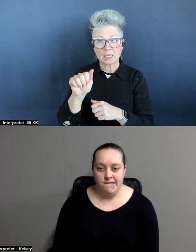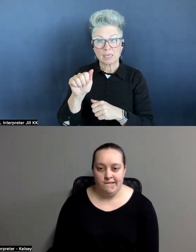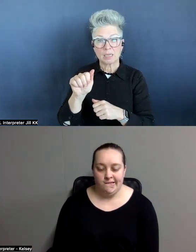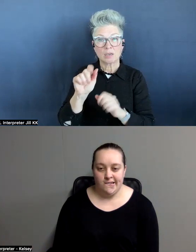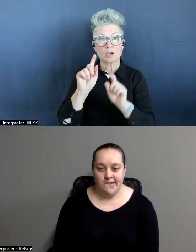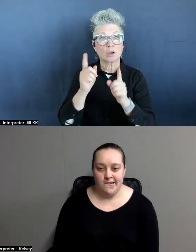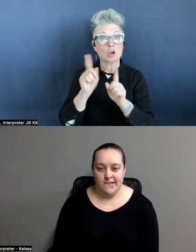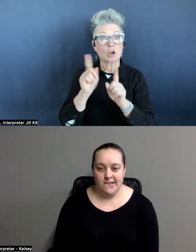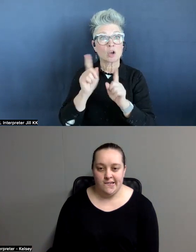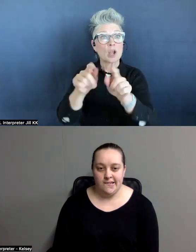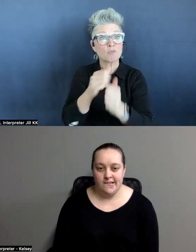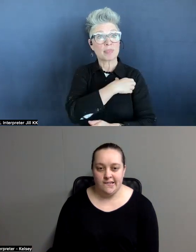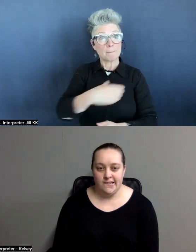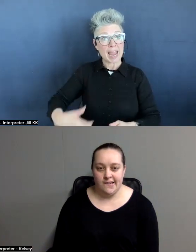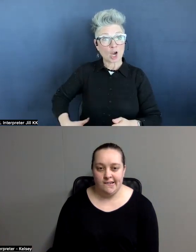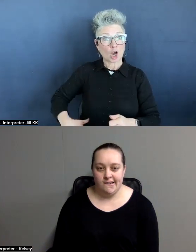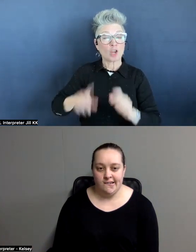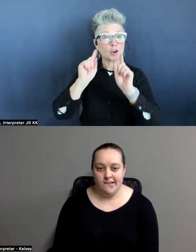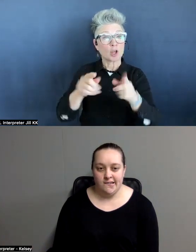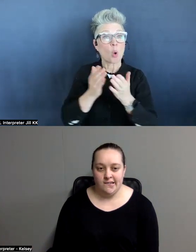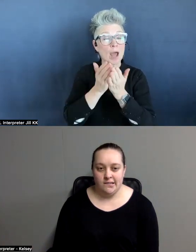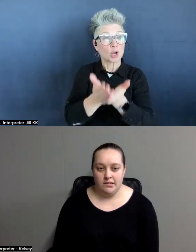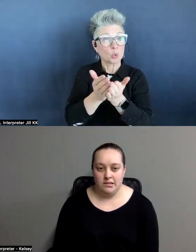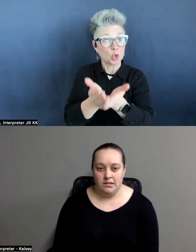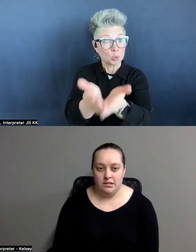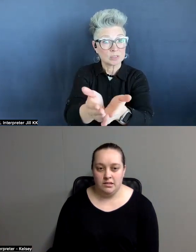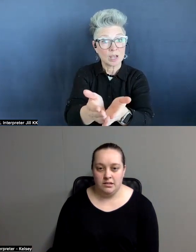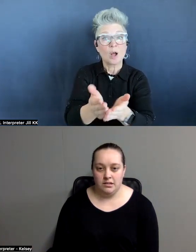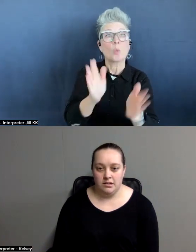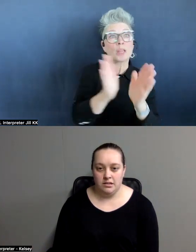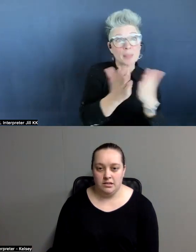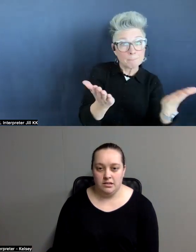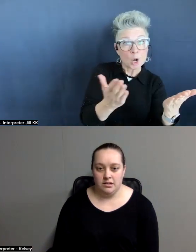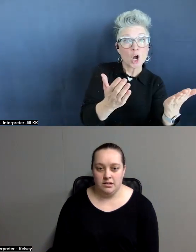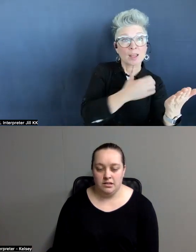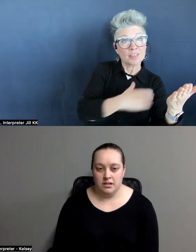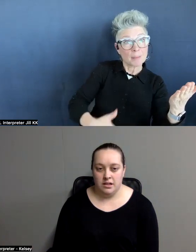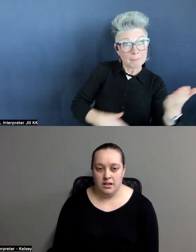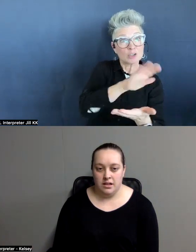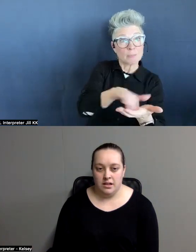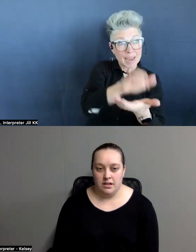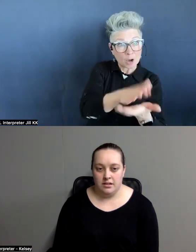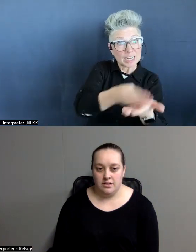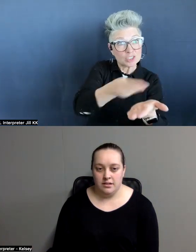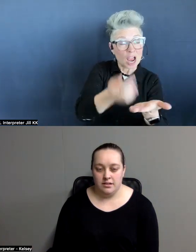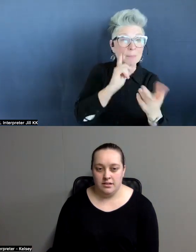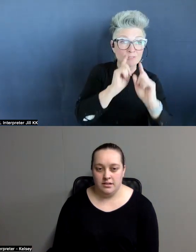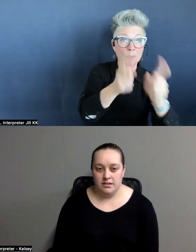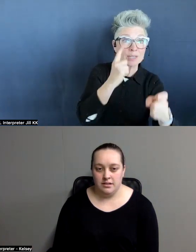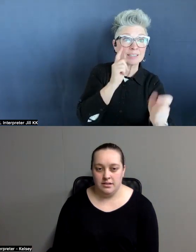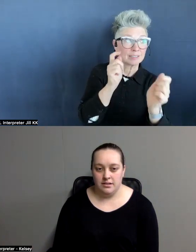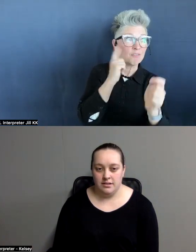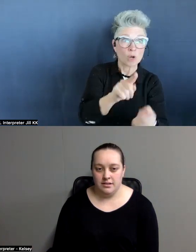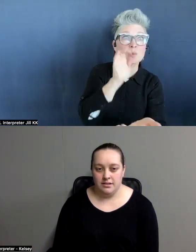the mayor and they're going to go on a cruise. Well, in the book, the mayor is married and shopping for presents for his wife. And I'm like, wait a minute.